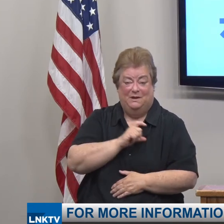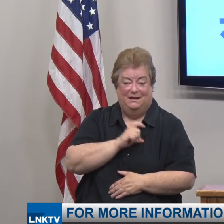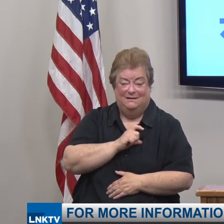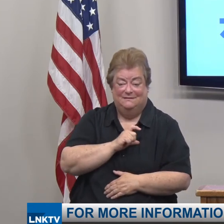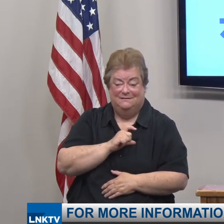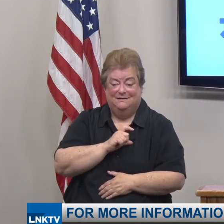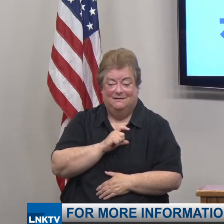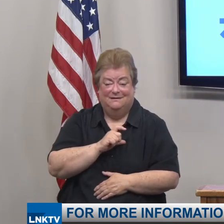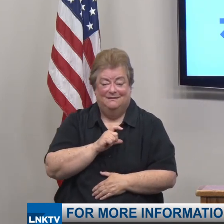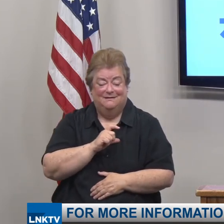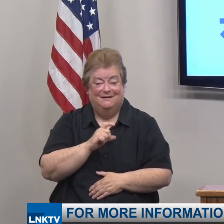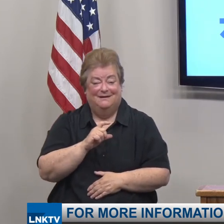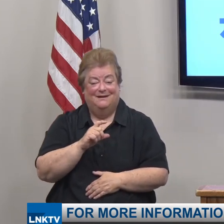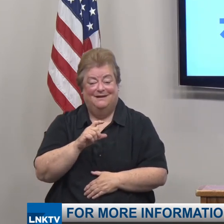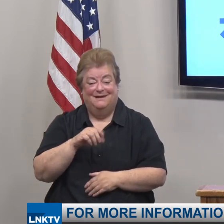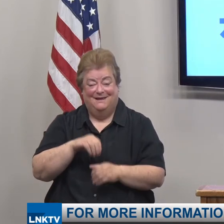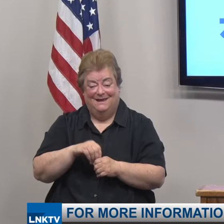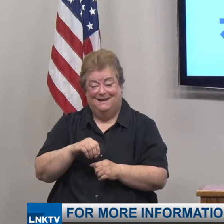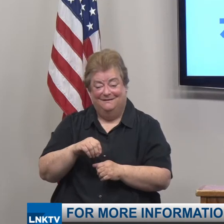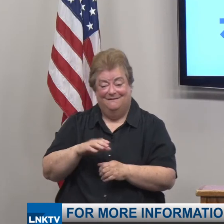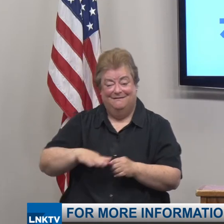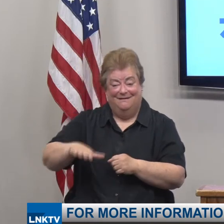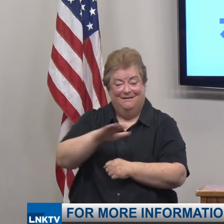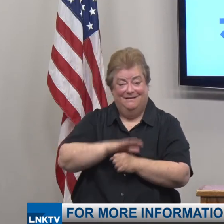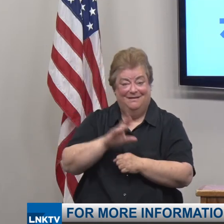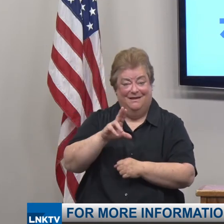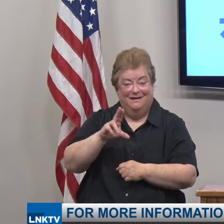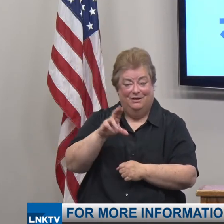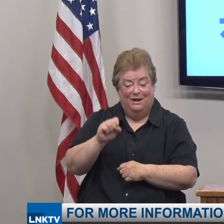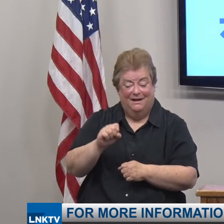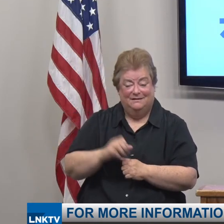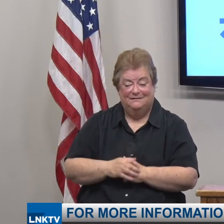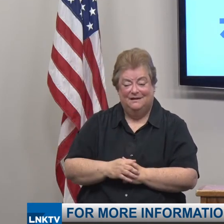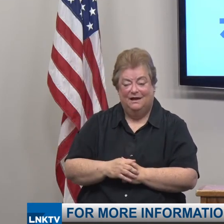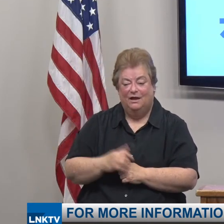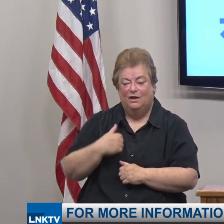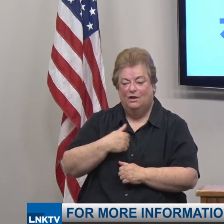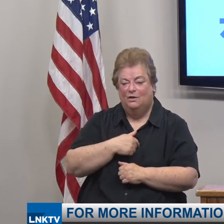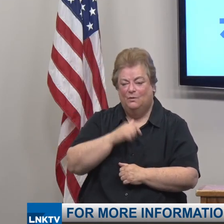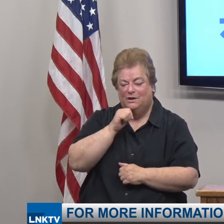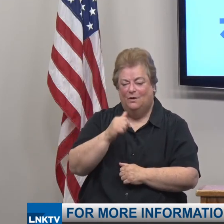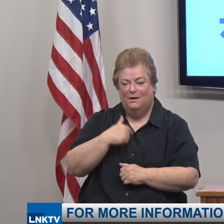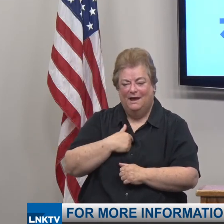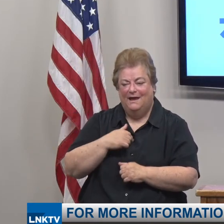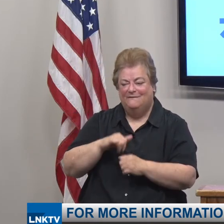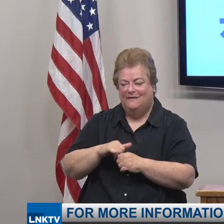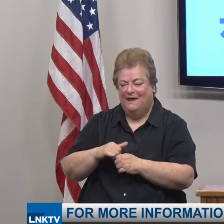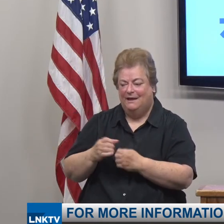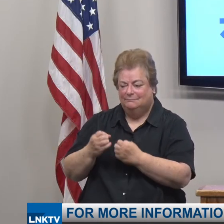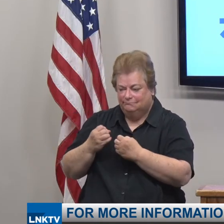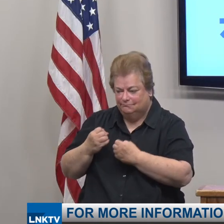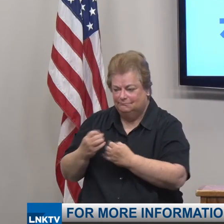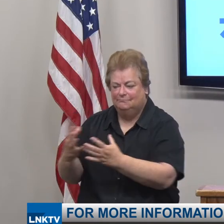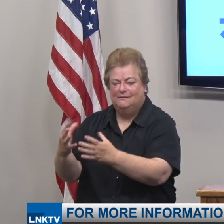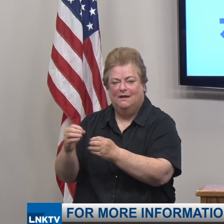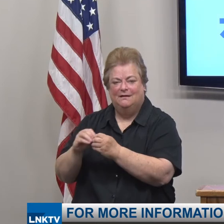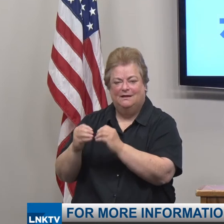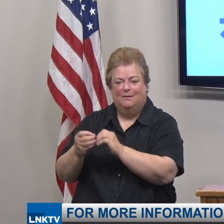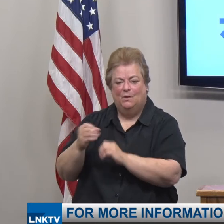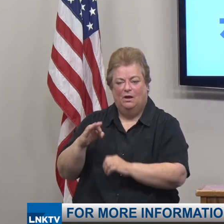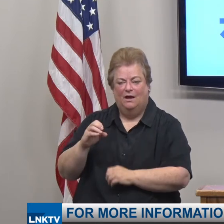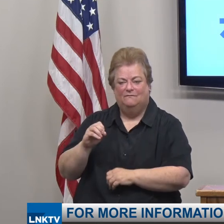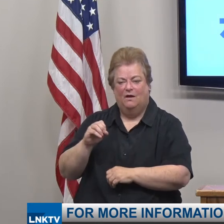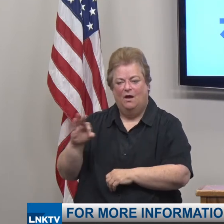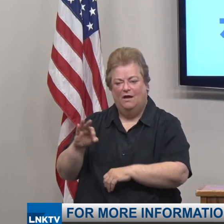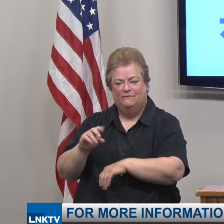per population in the country. And so we don't have an infinite supply of off-duty officers to support these events. That said,